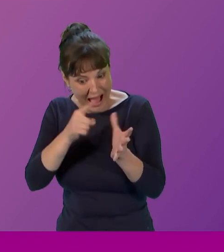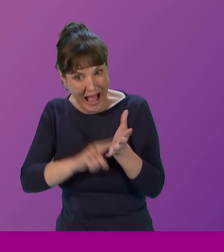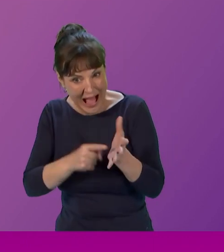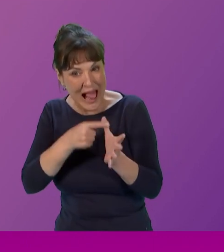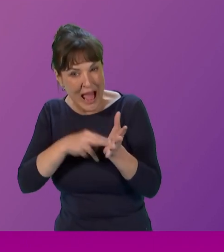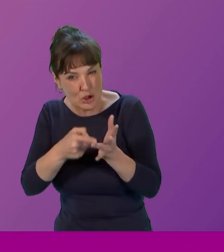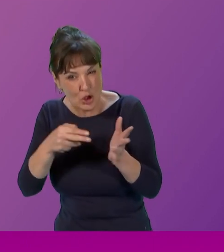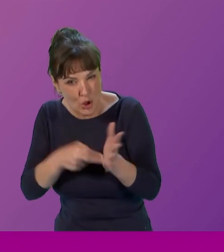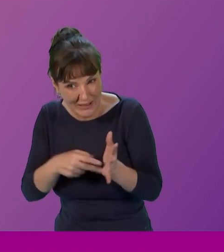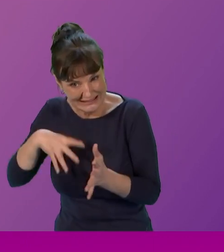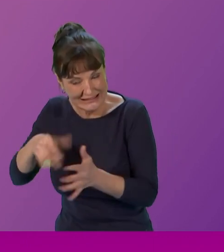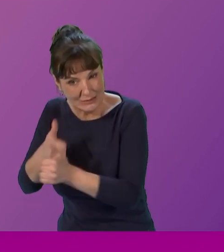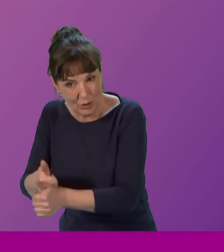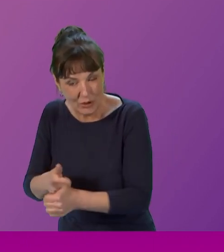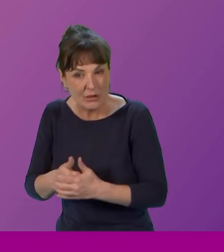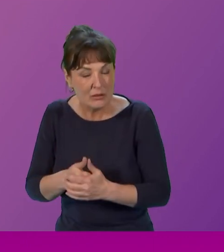women.